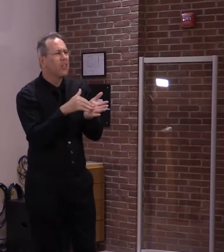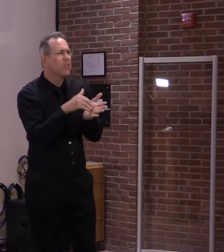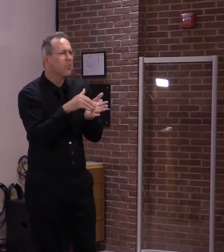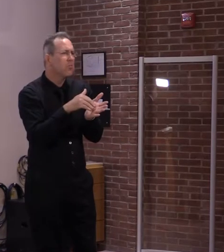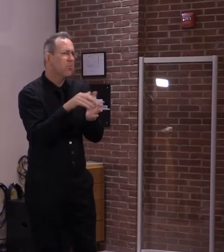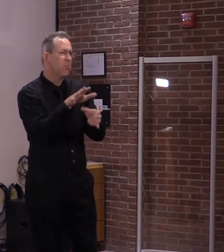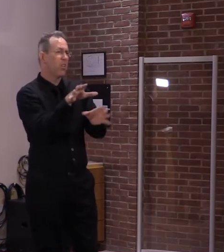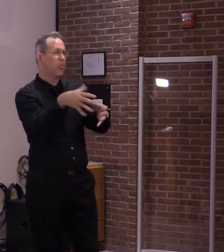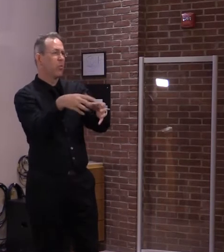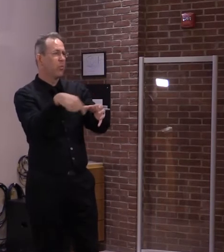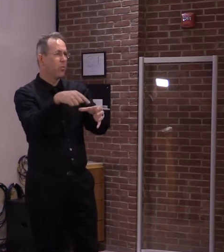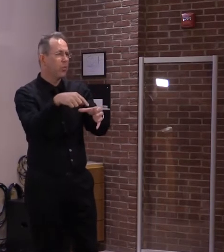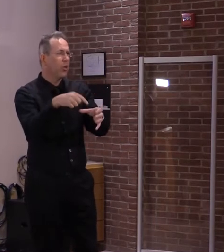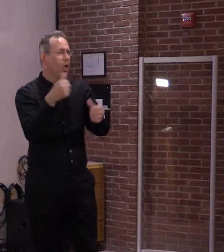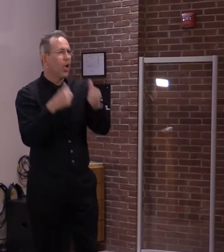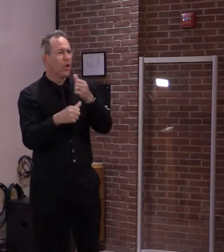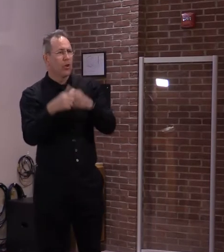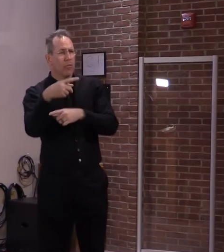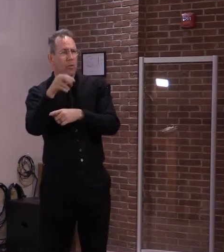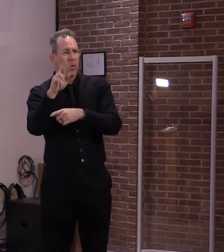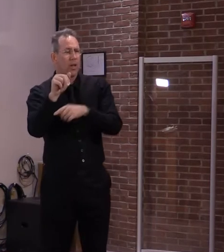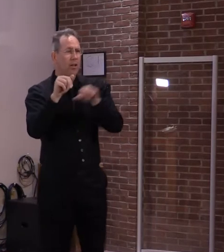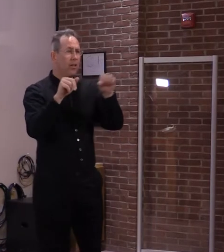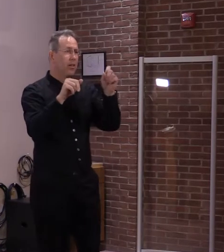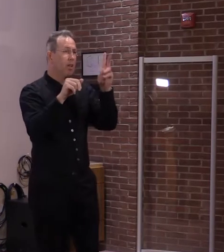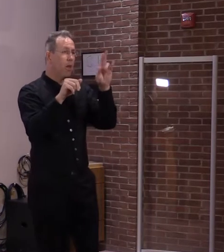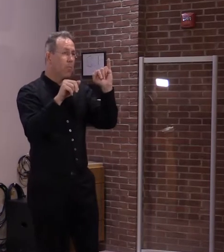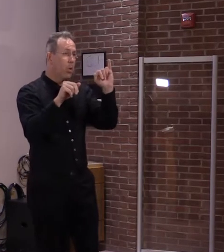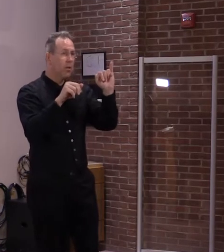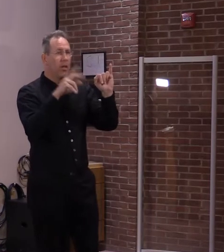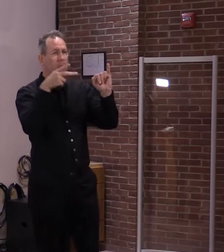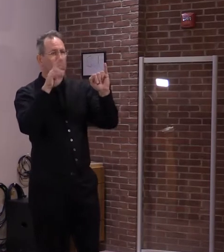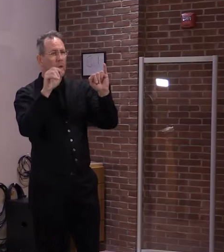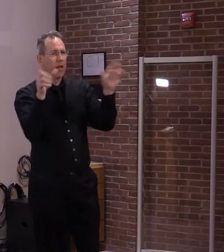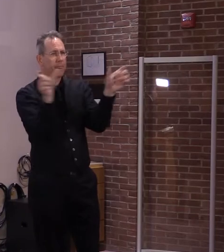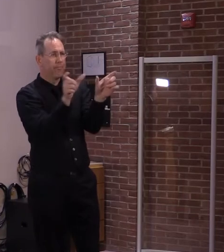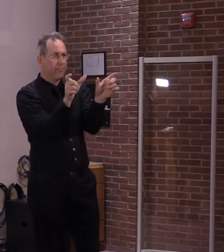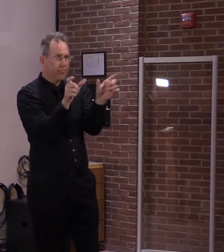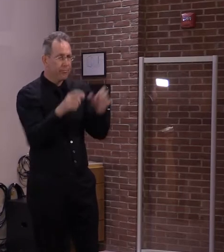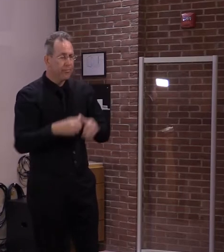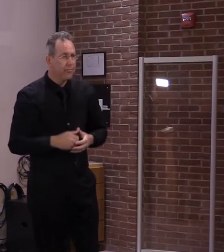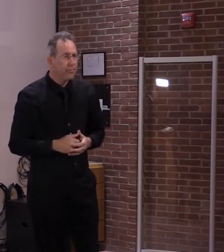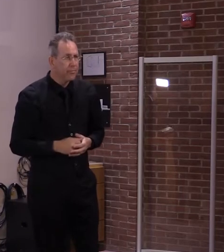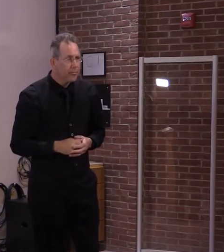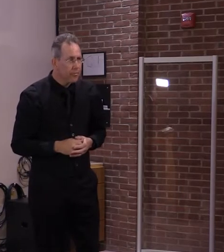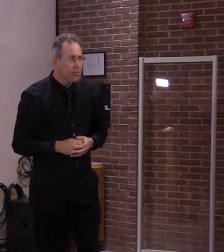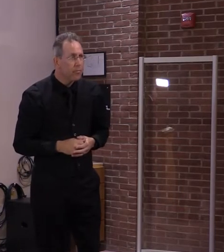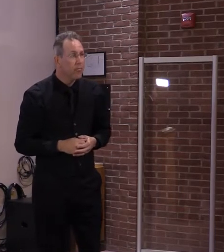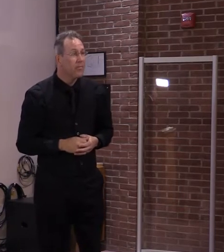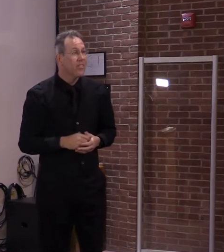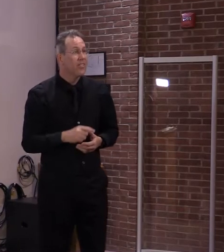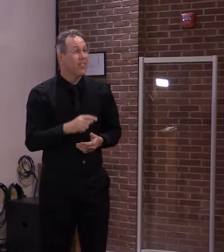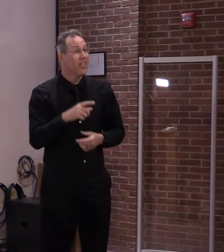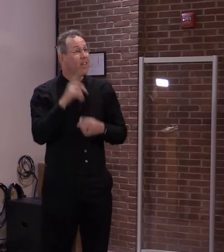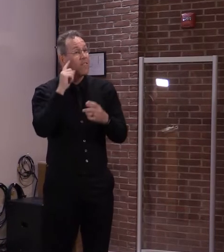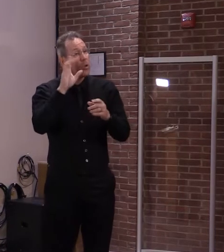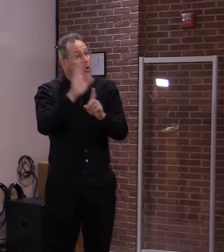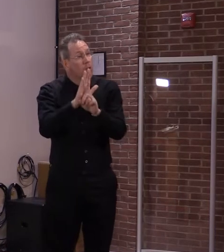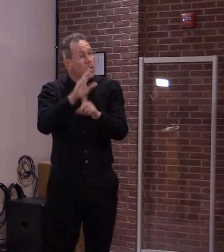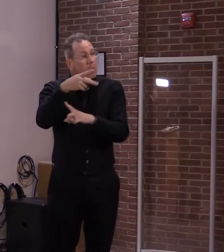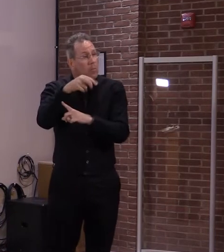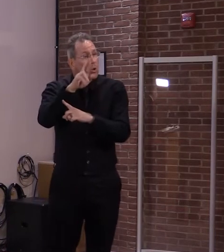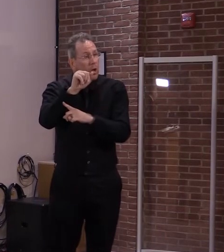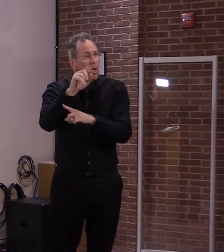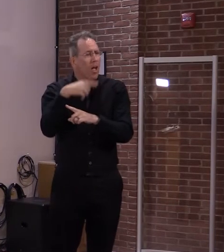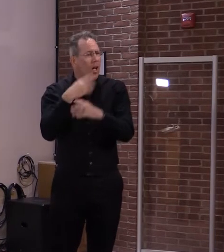under the PUA program. I just, in the PUA program, I don't have the breakdown of who's an independent contractor